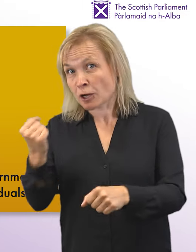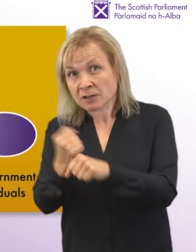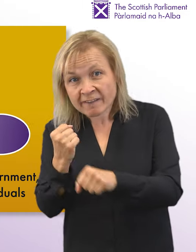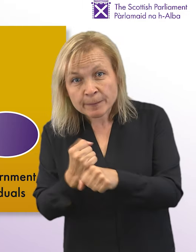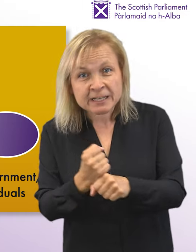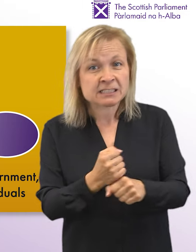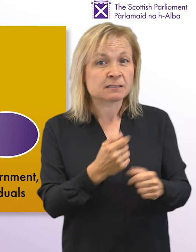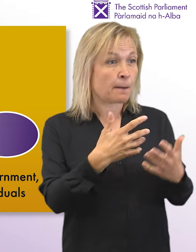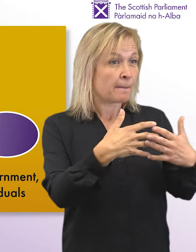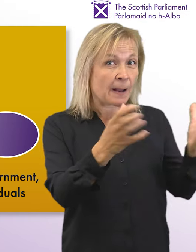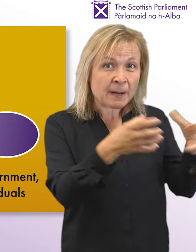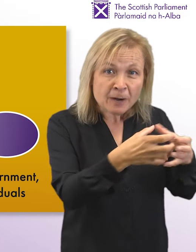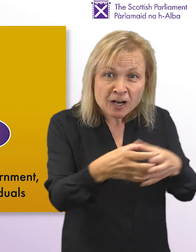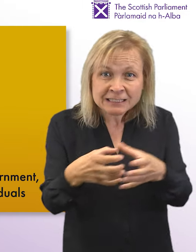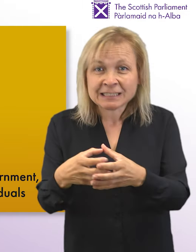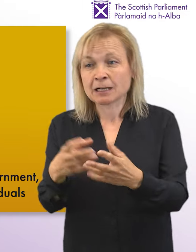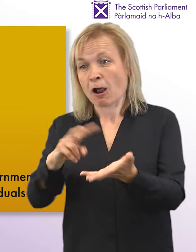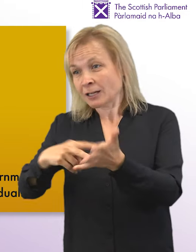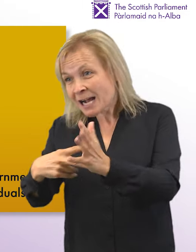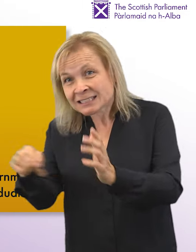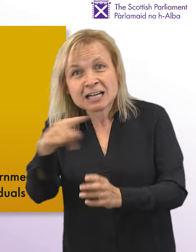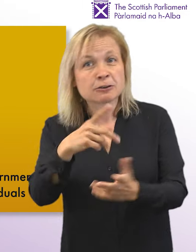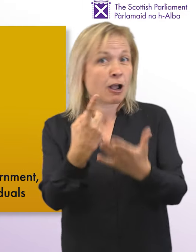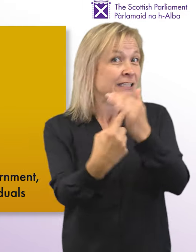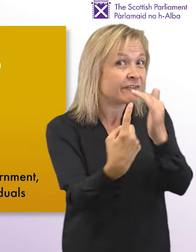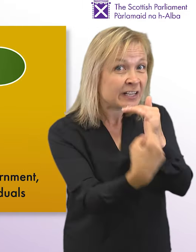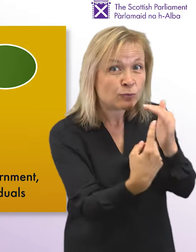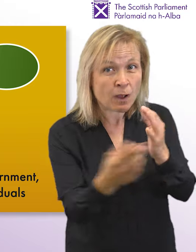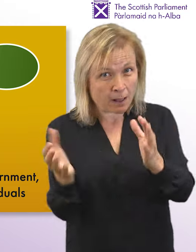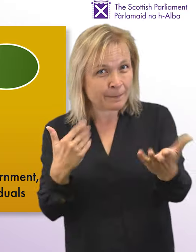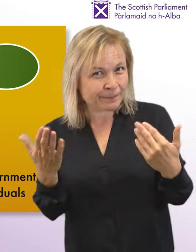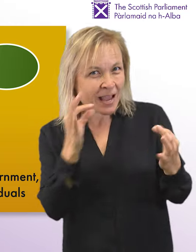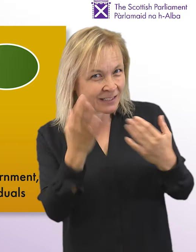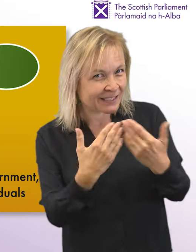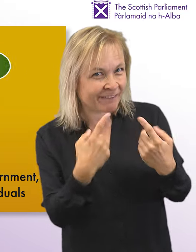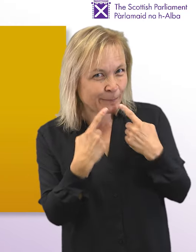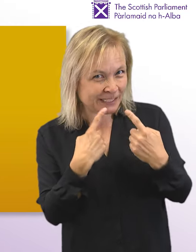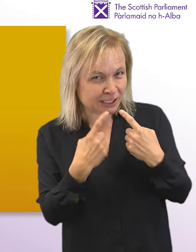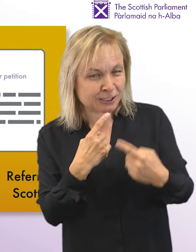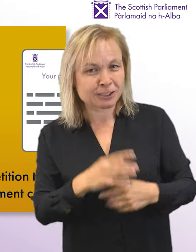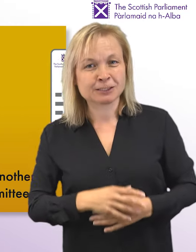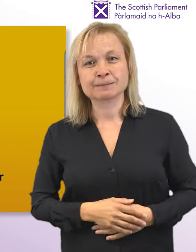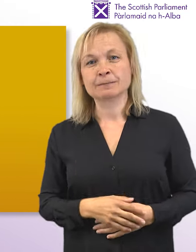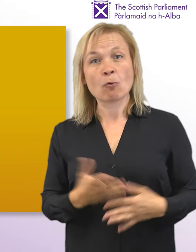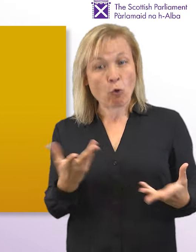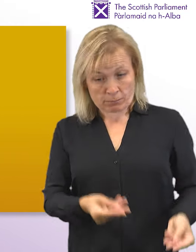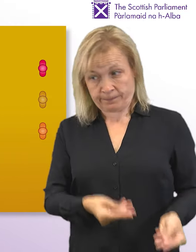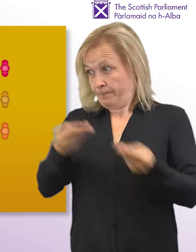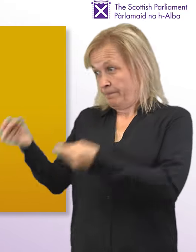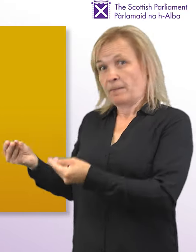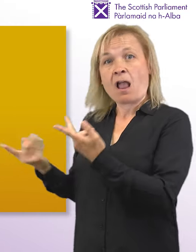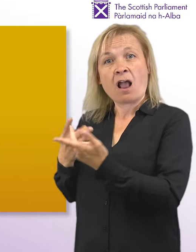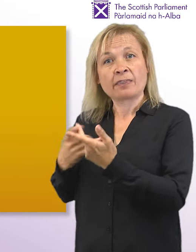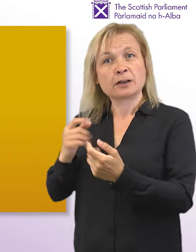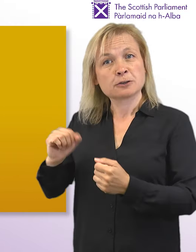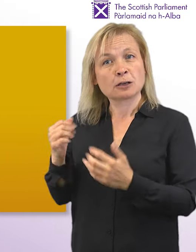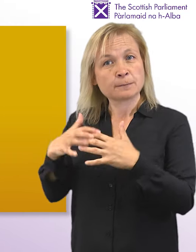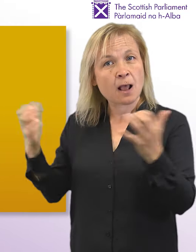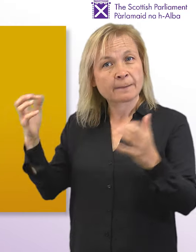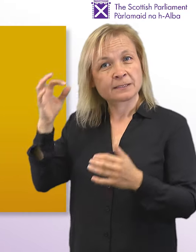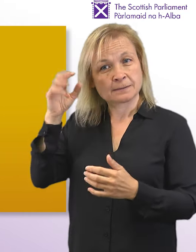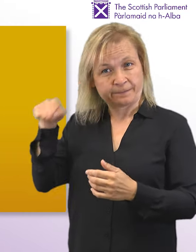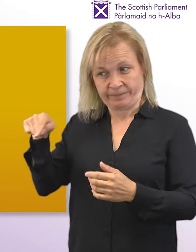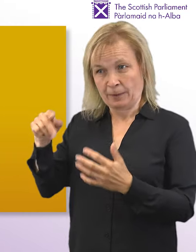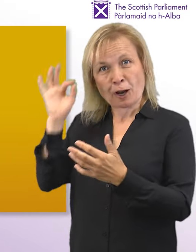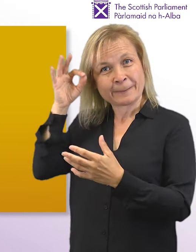Asking for information from the Scottish Government, other public bodies, organisations or individuals. Referring the petition